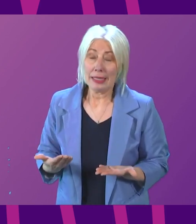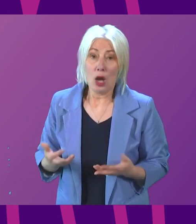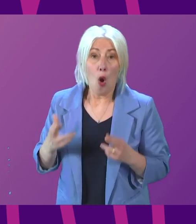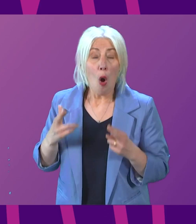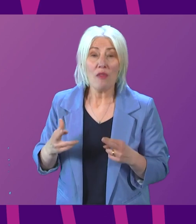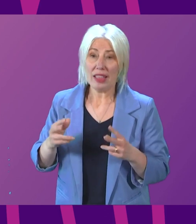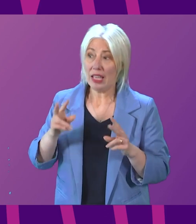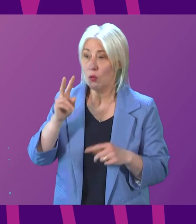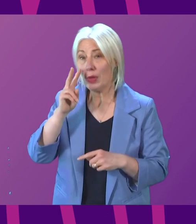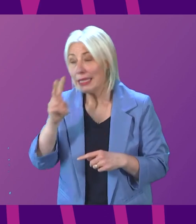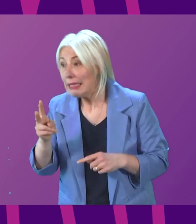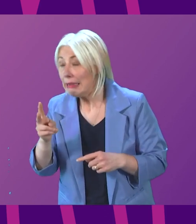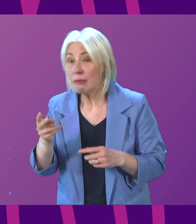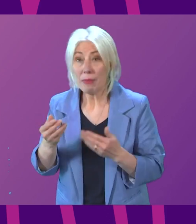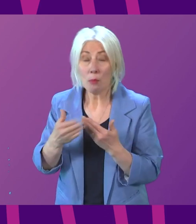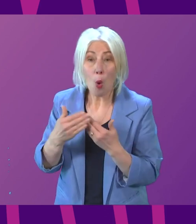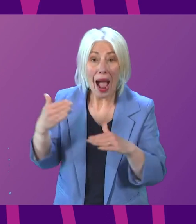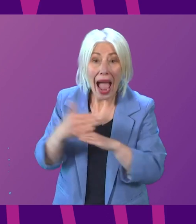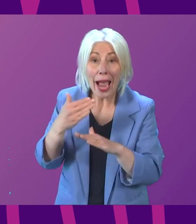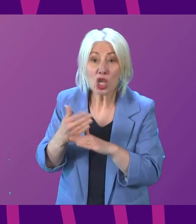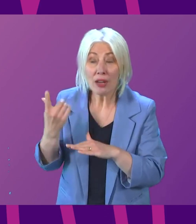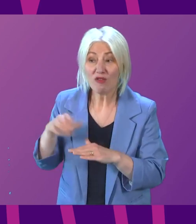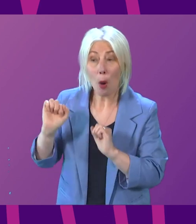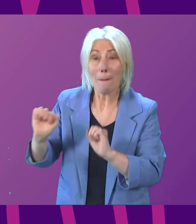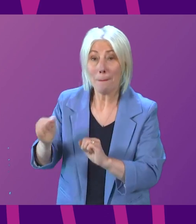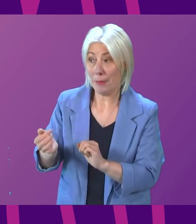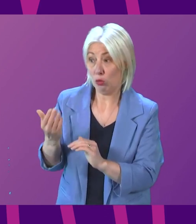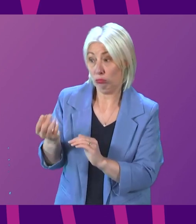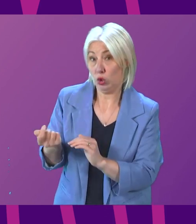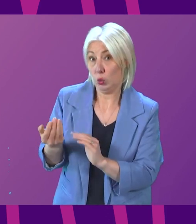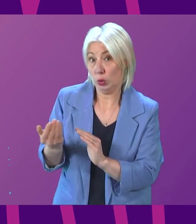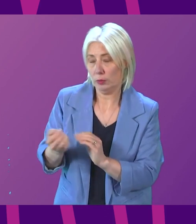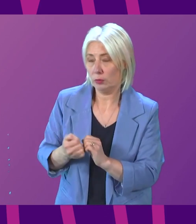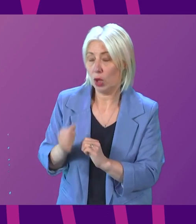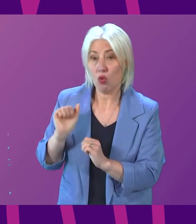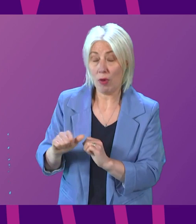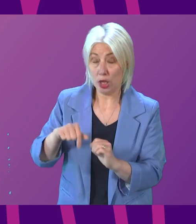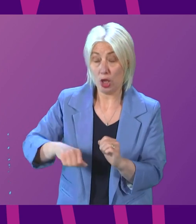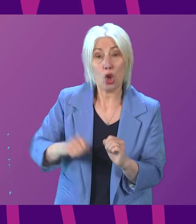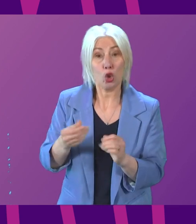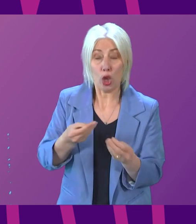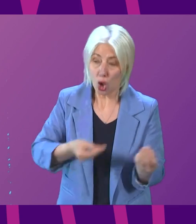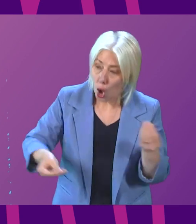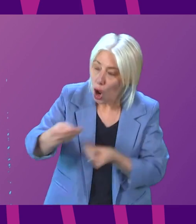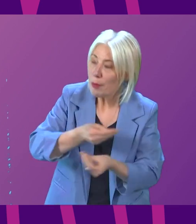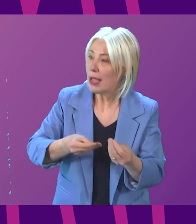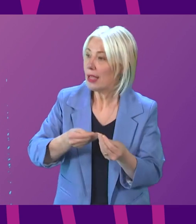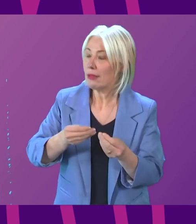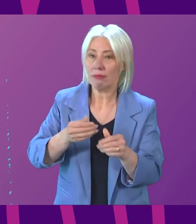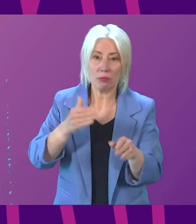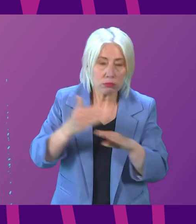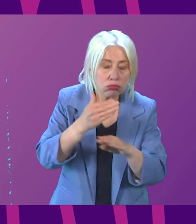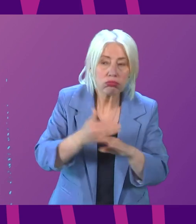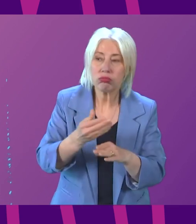see and hear very quickly further action from the Chancellor. He's also right to say that Scotland's economy, industry and resources are